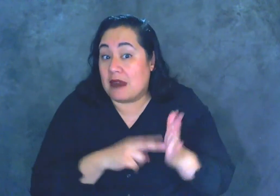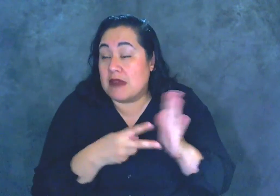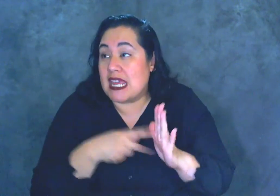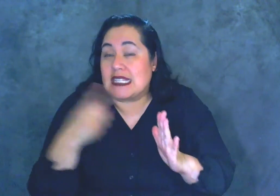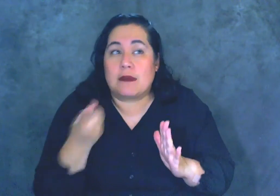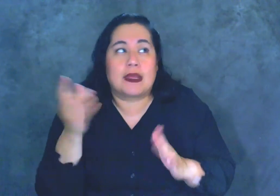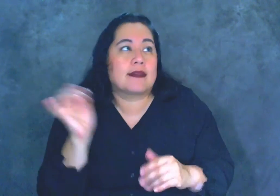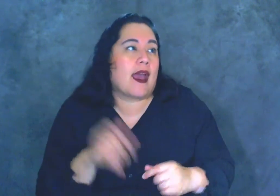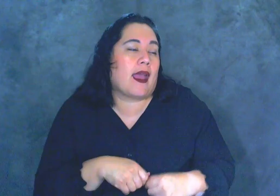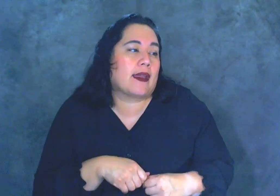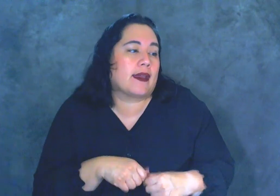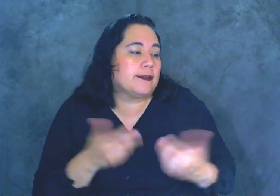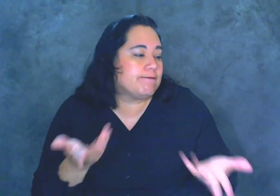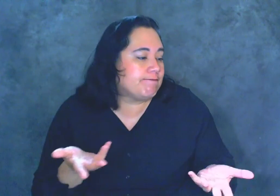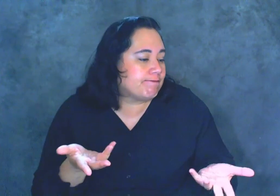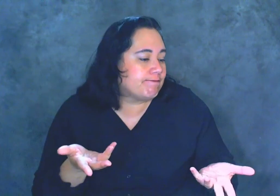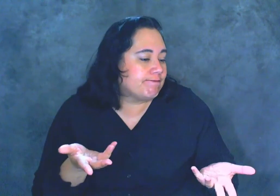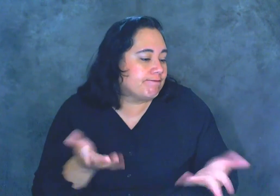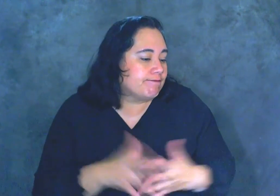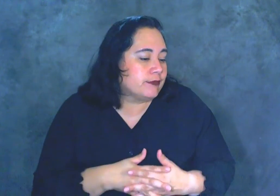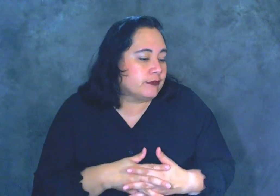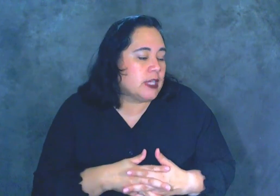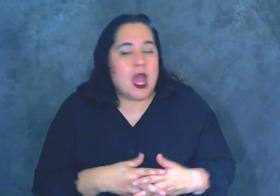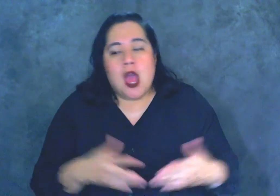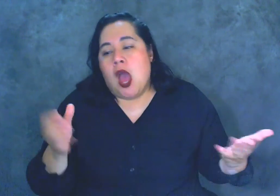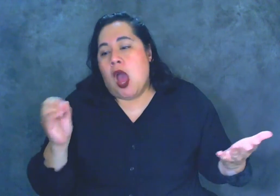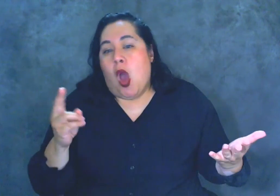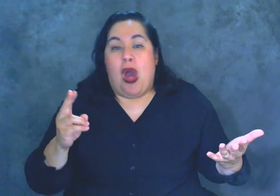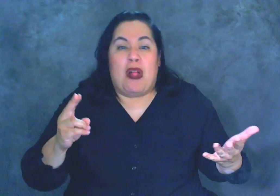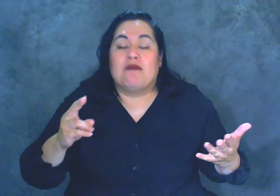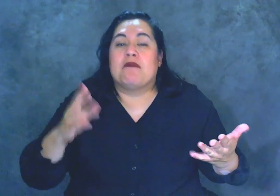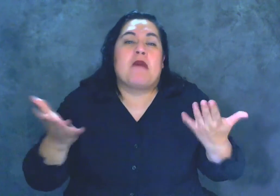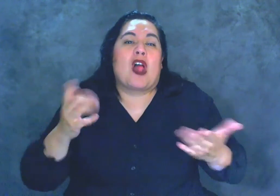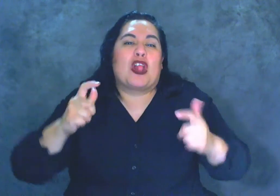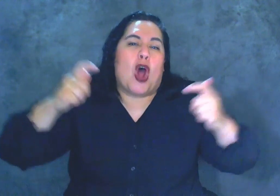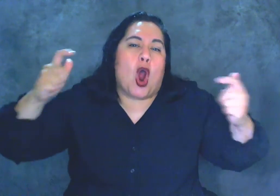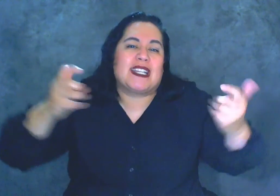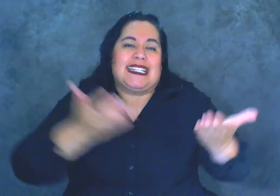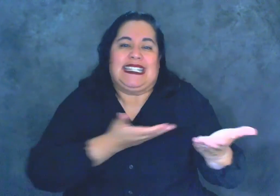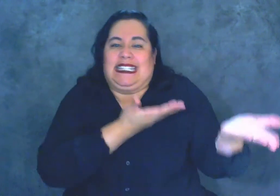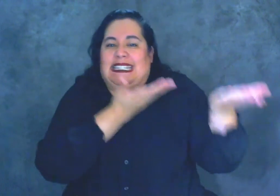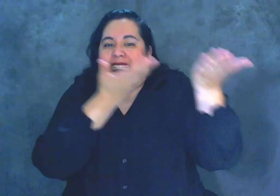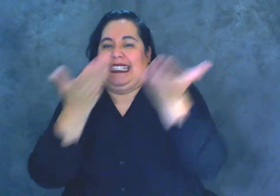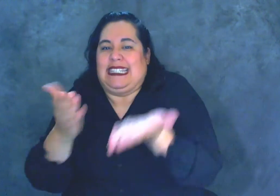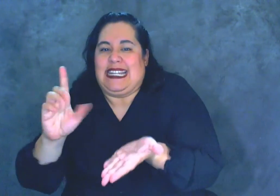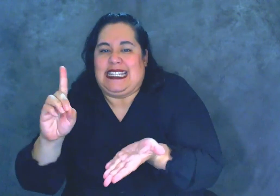like a large delivery arrives to the wrong office, and it